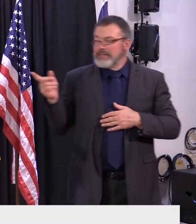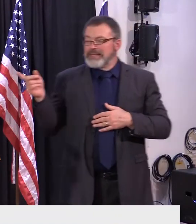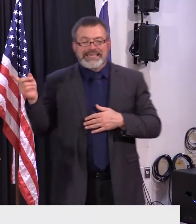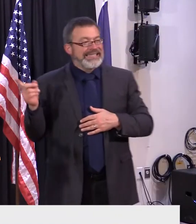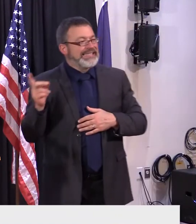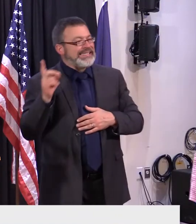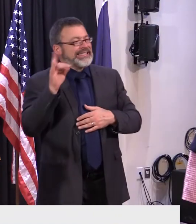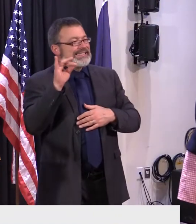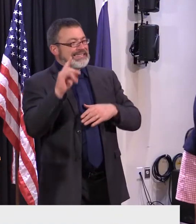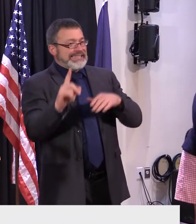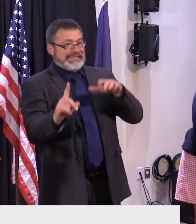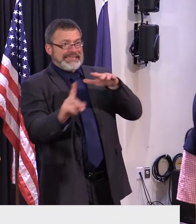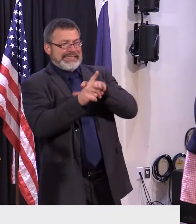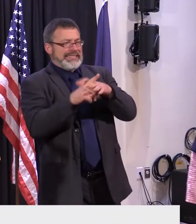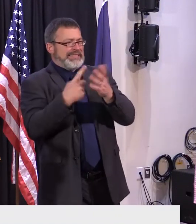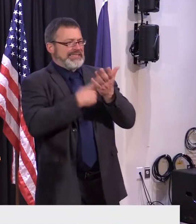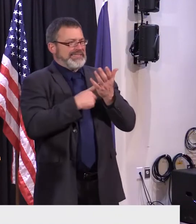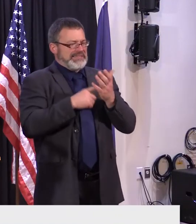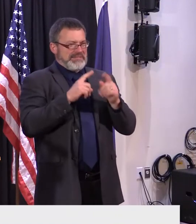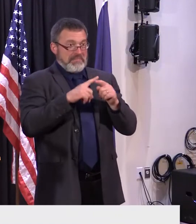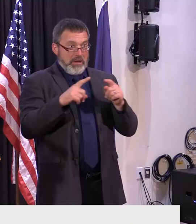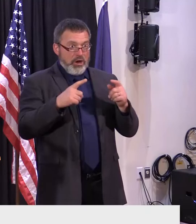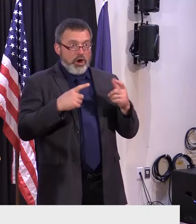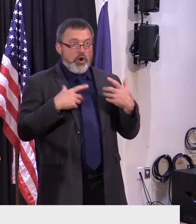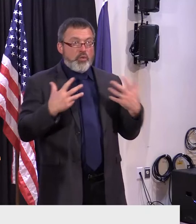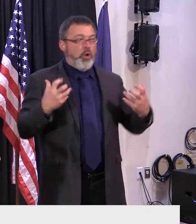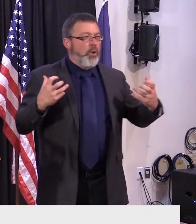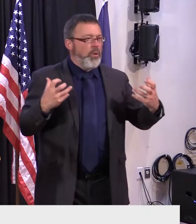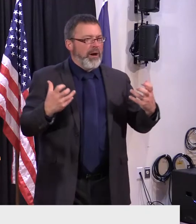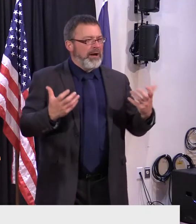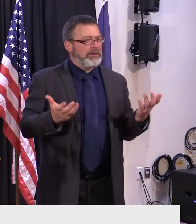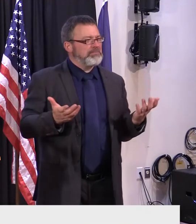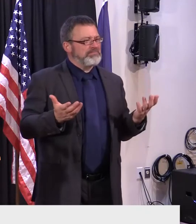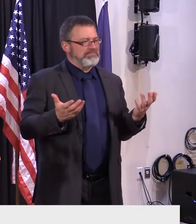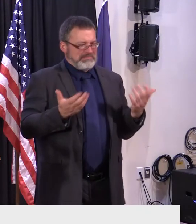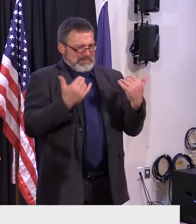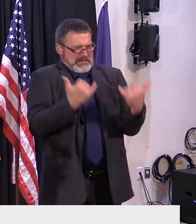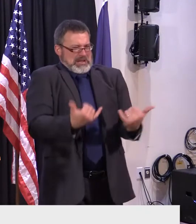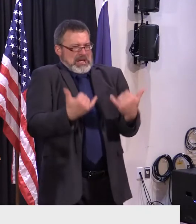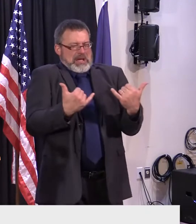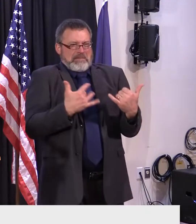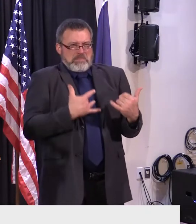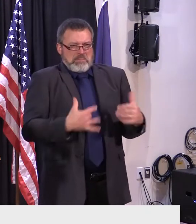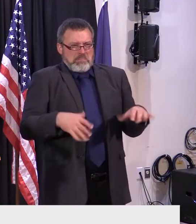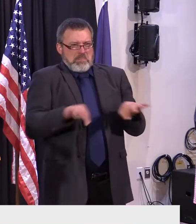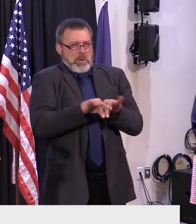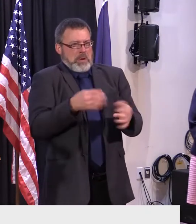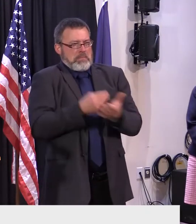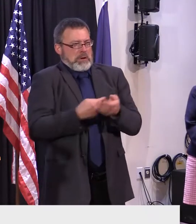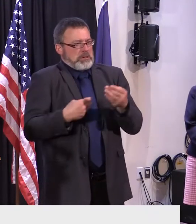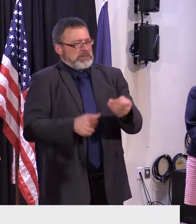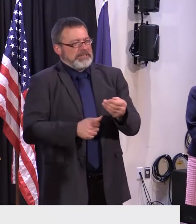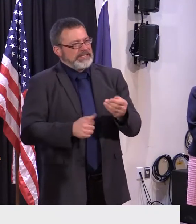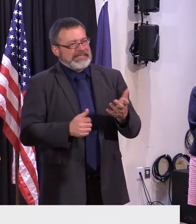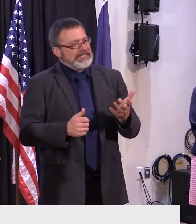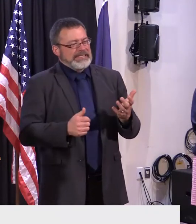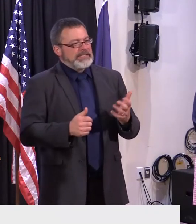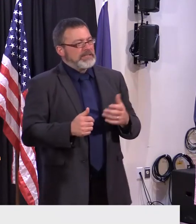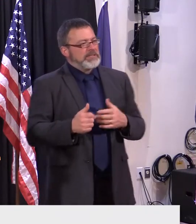the legislature to do this at this point i think one of our initiatives in the last year or two